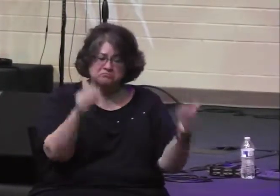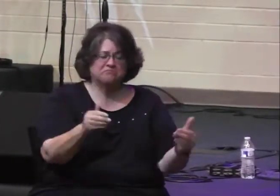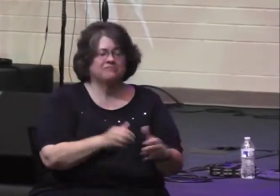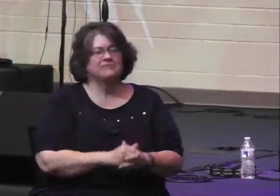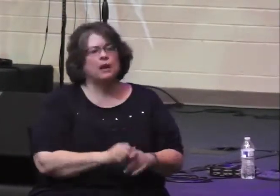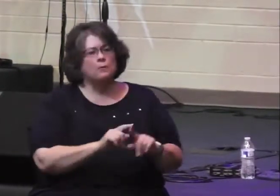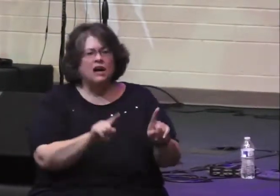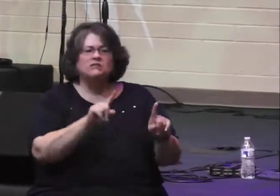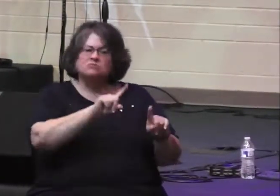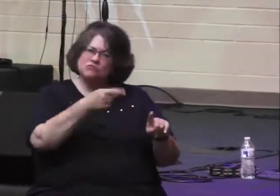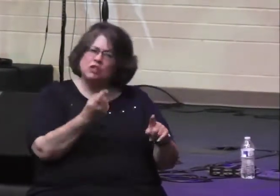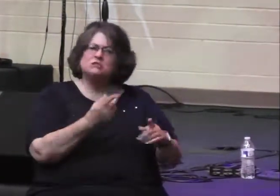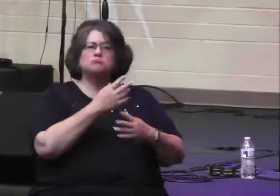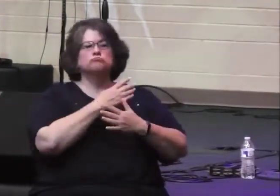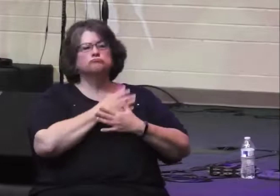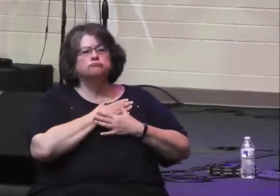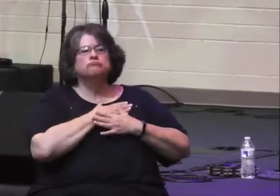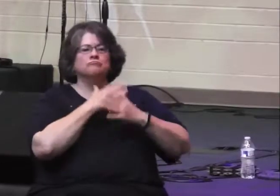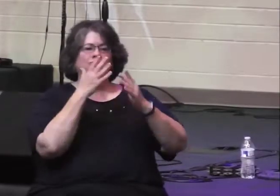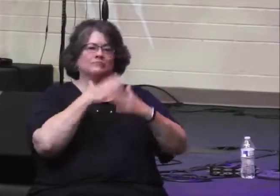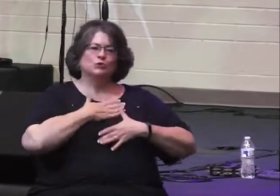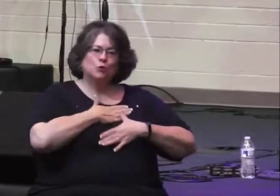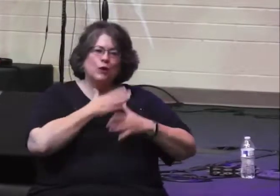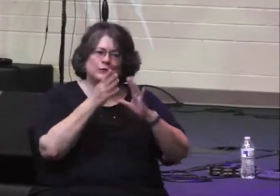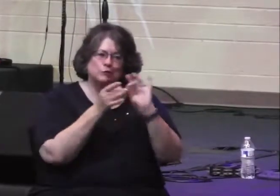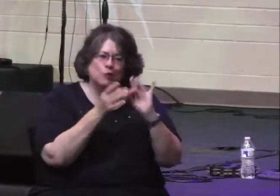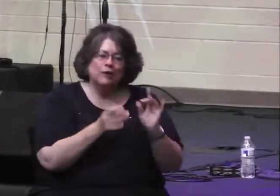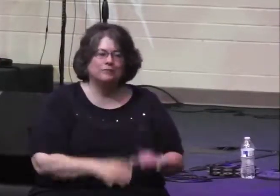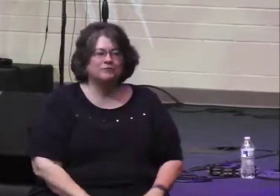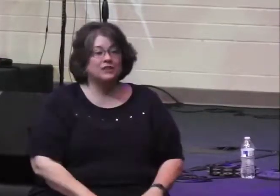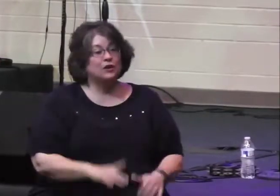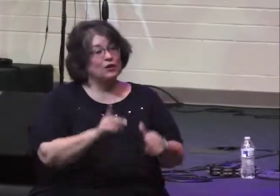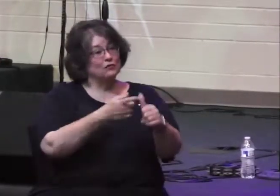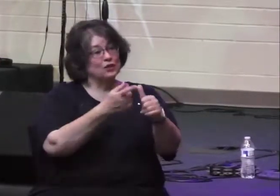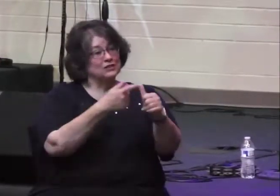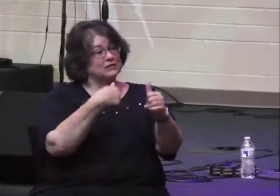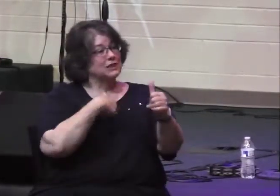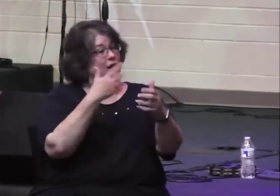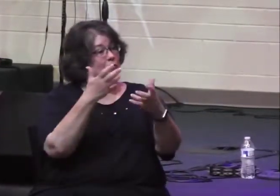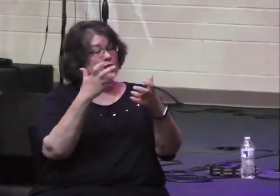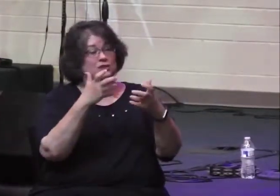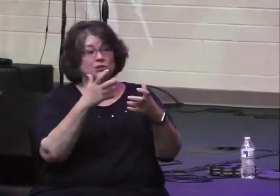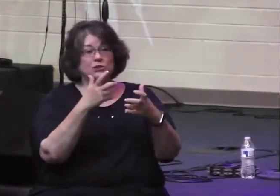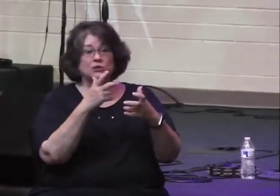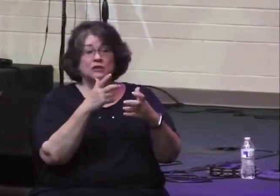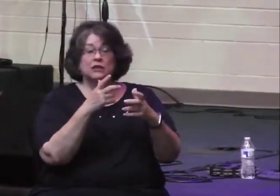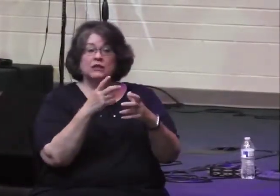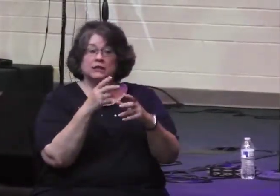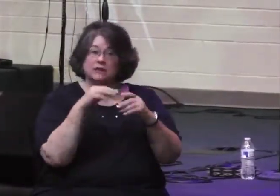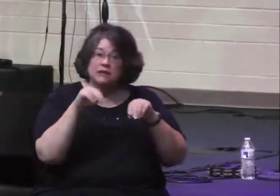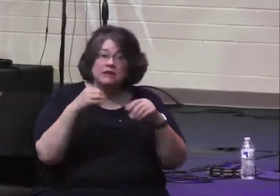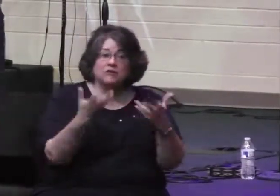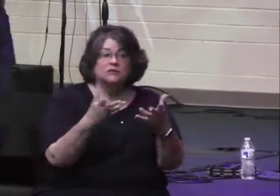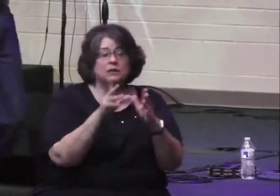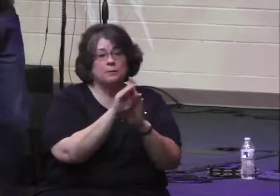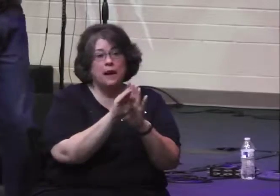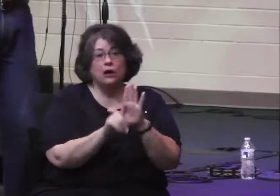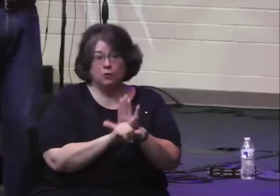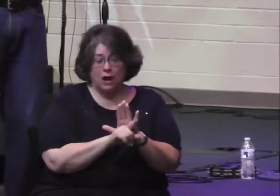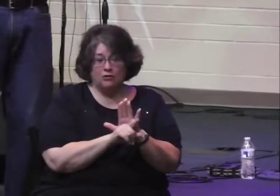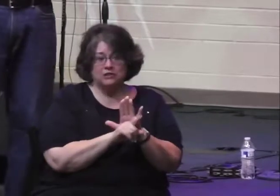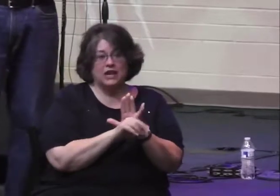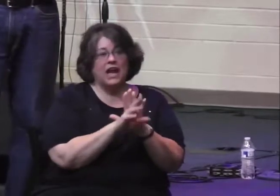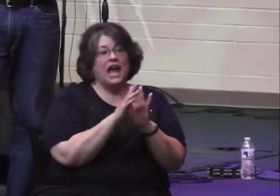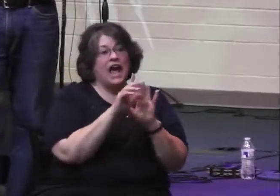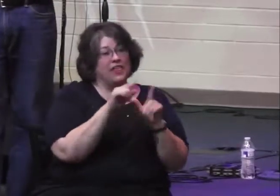free to do that. But first, what I'd like to do is to give some background that we're told about his reign. And